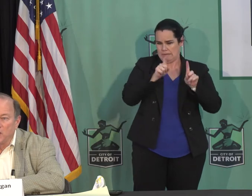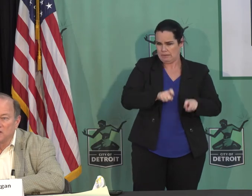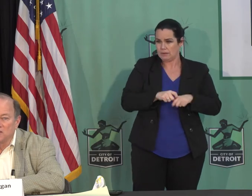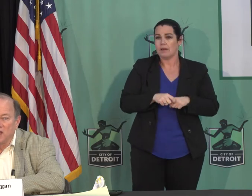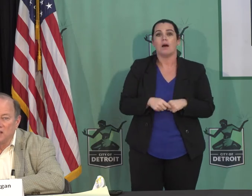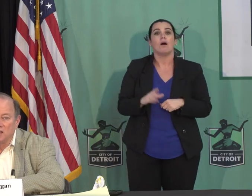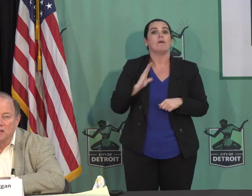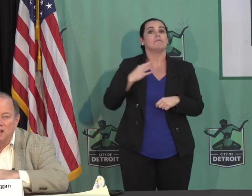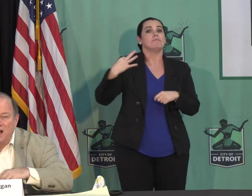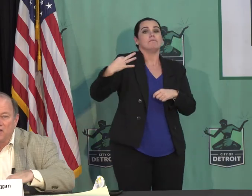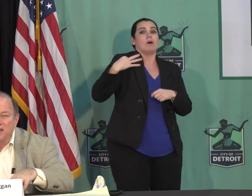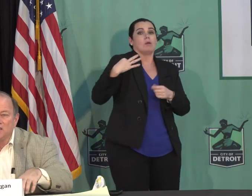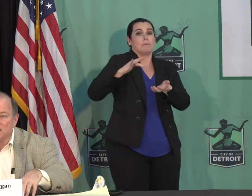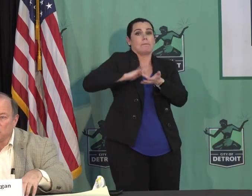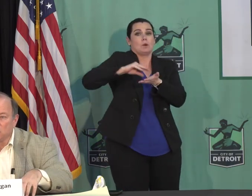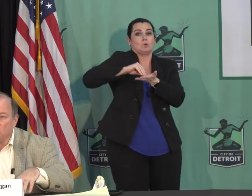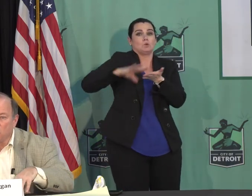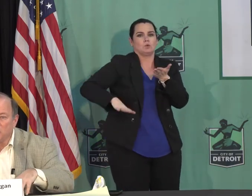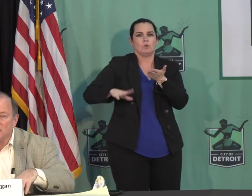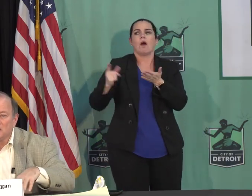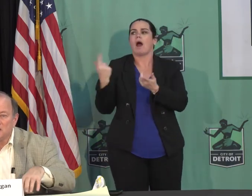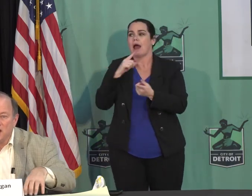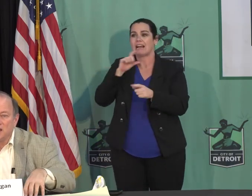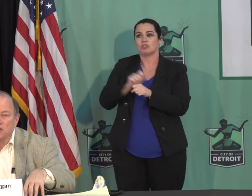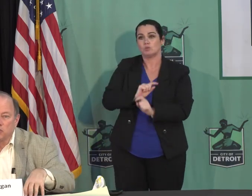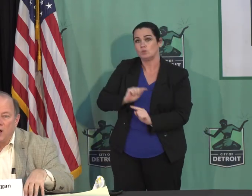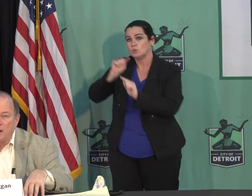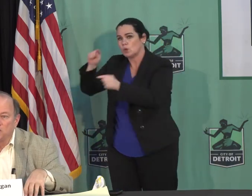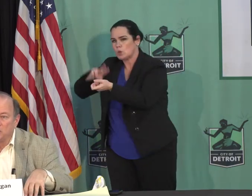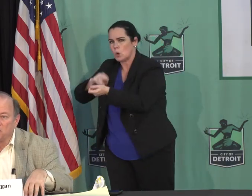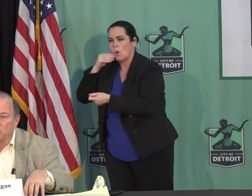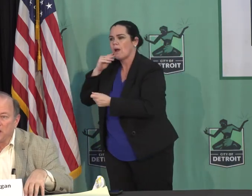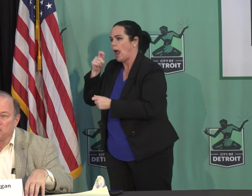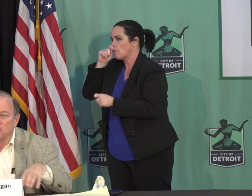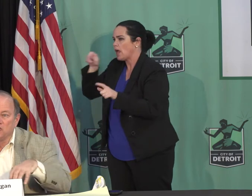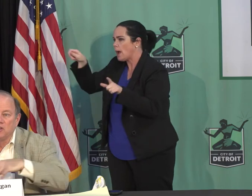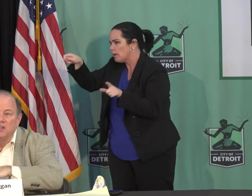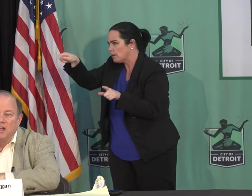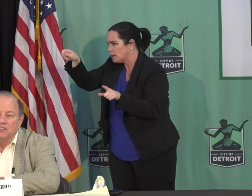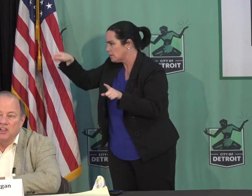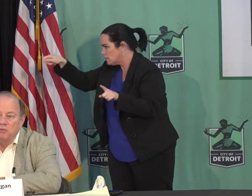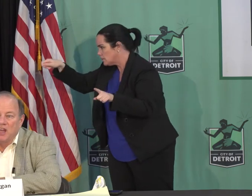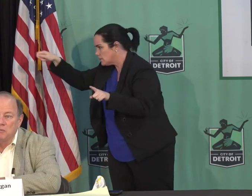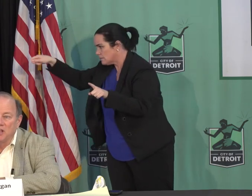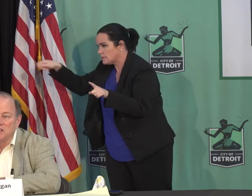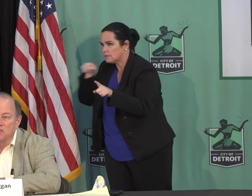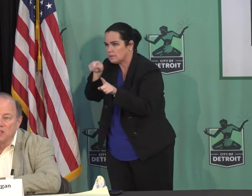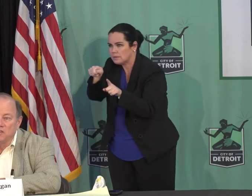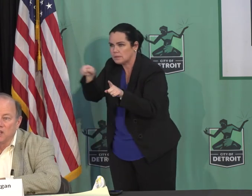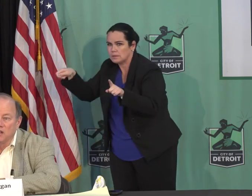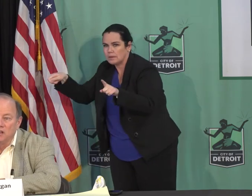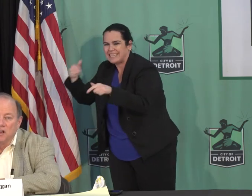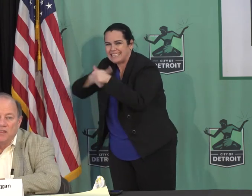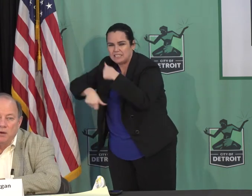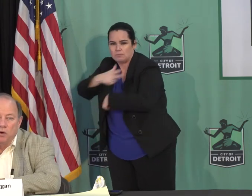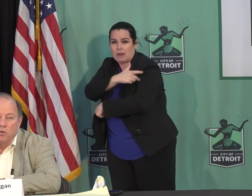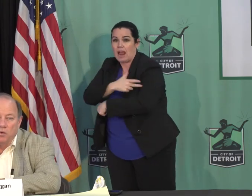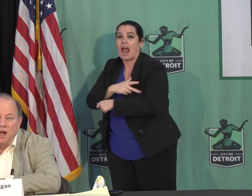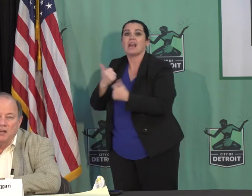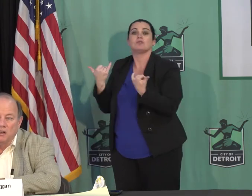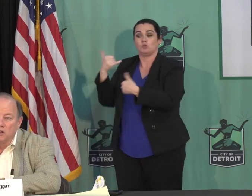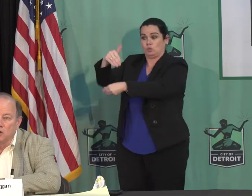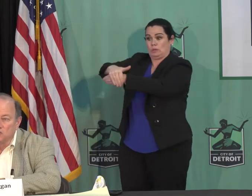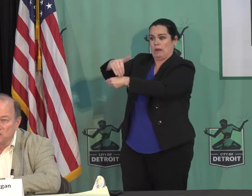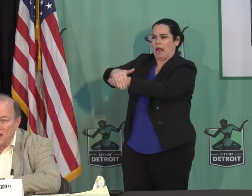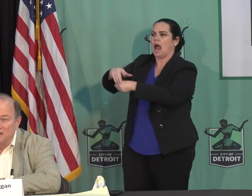students from Wayne State are in the nursing home taking swabs from each of the patients, and sometime late this evening, they will